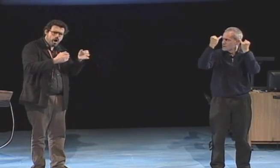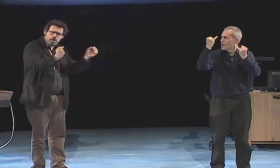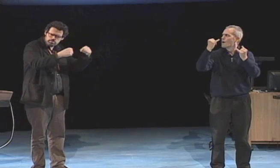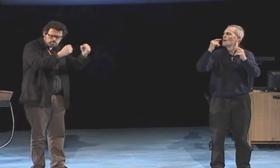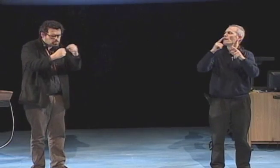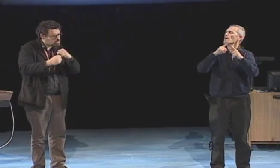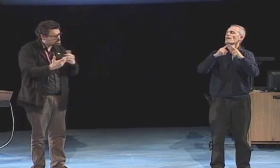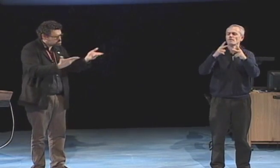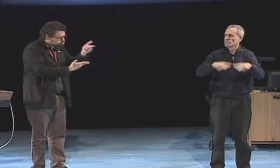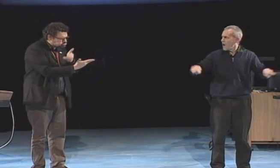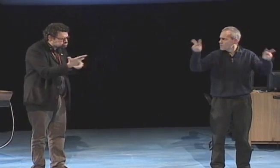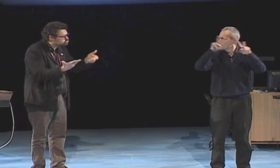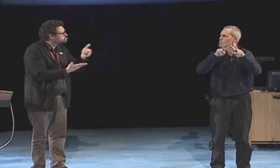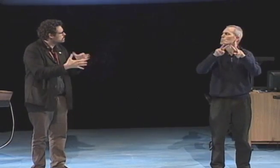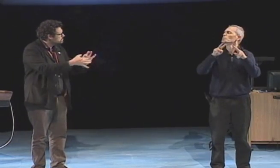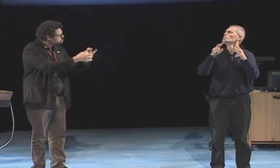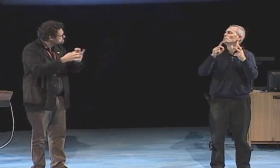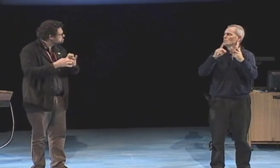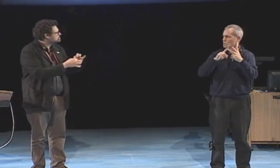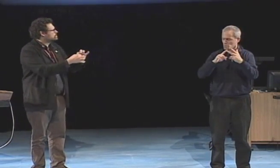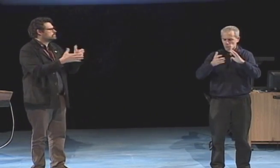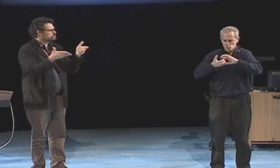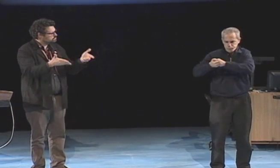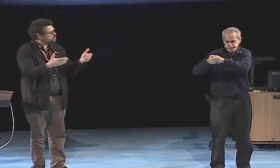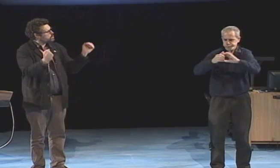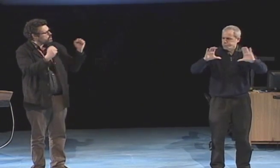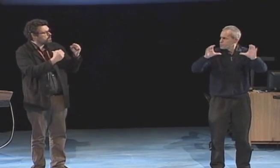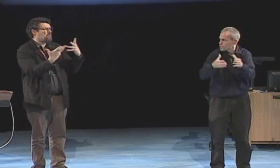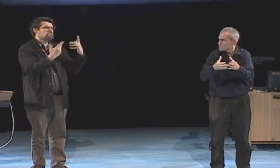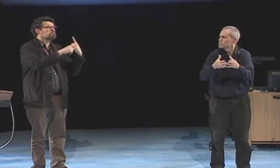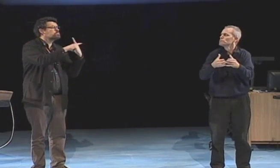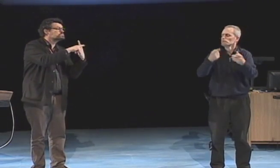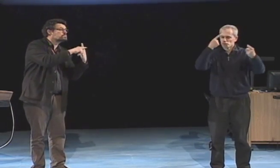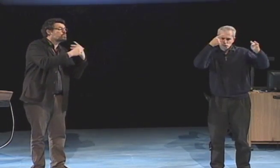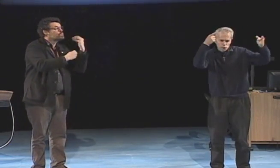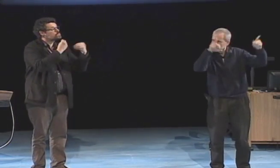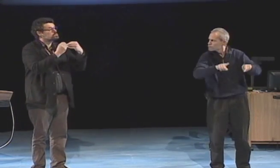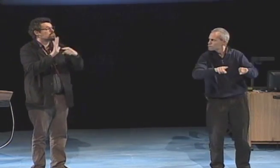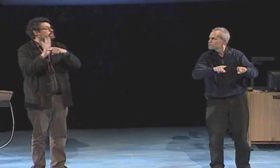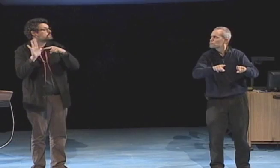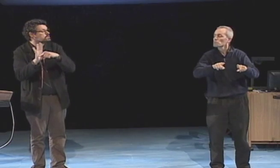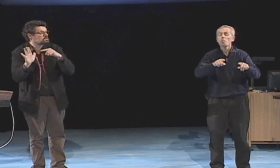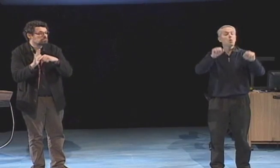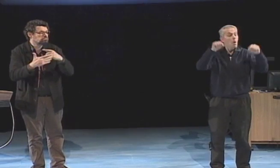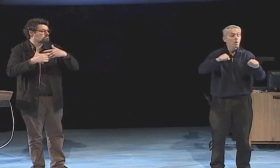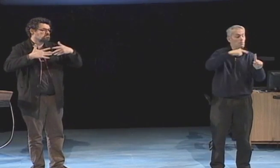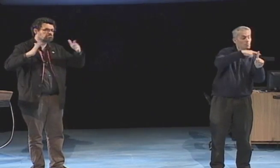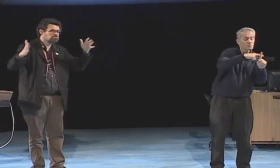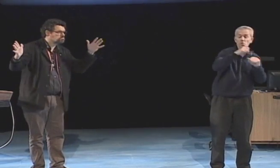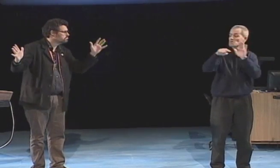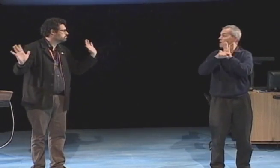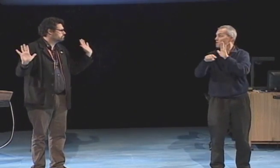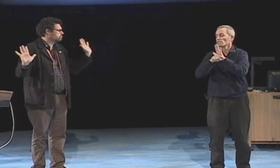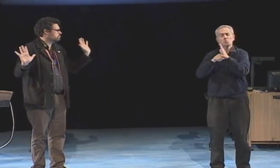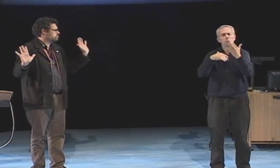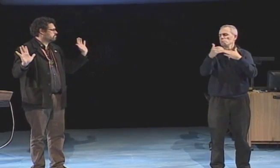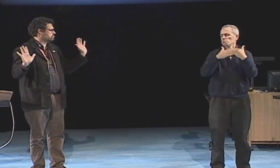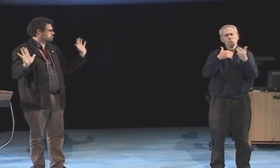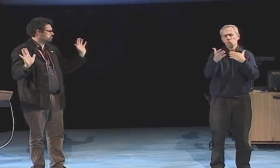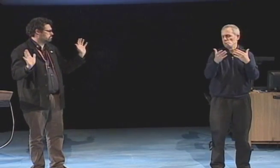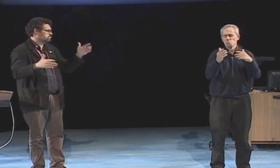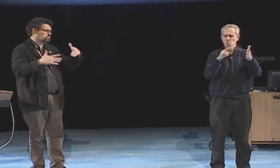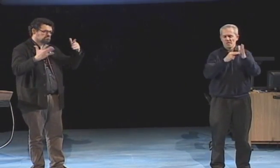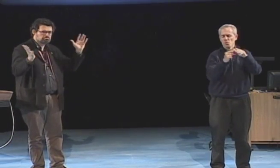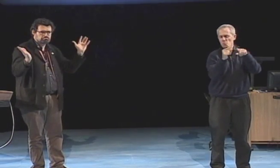ideas and movements that humans have been engaged in to show their